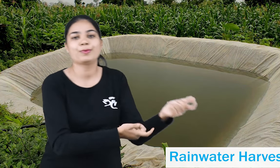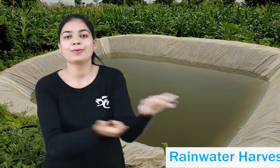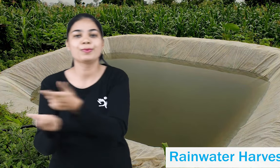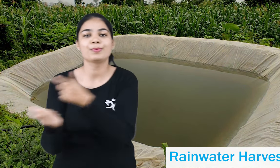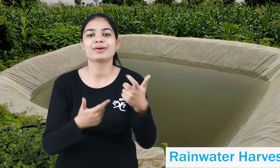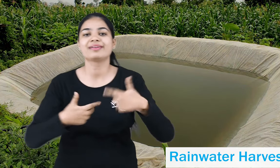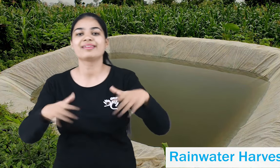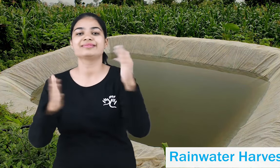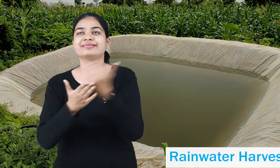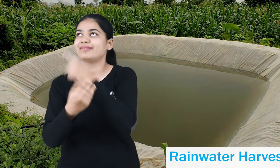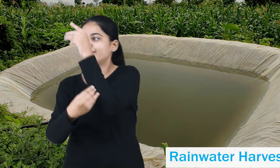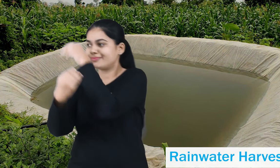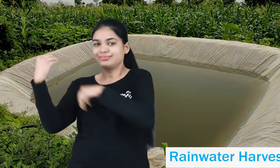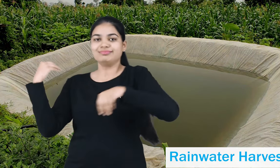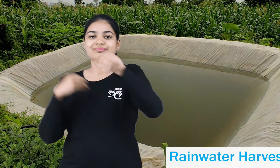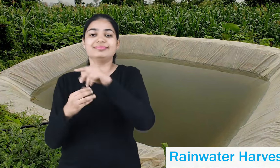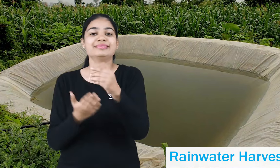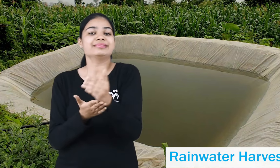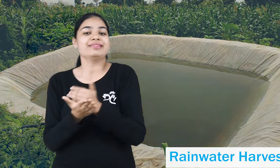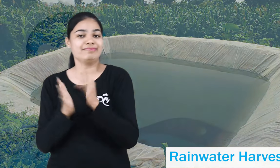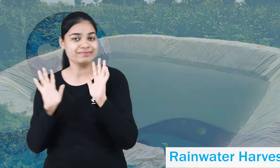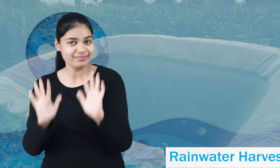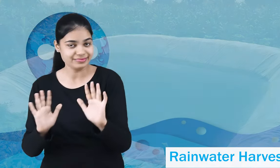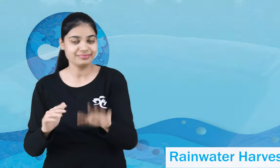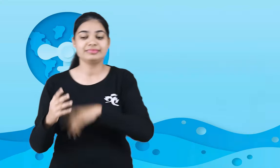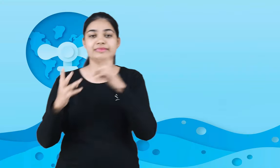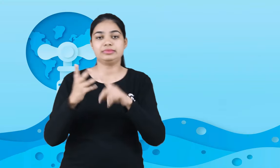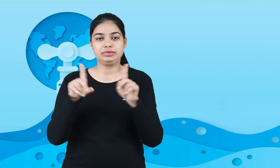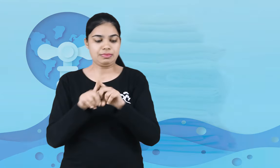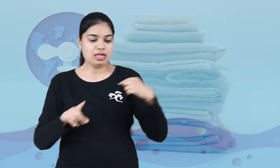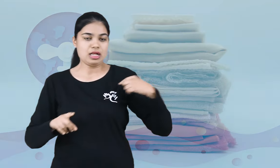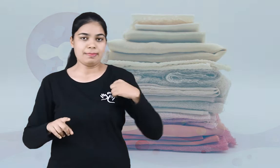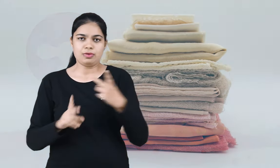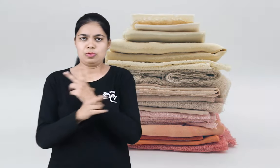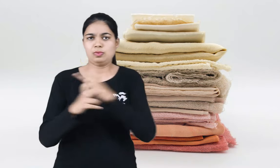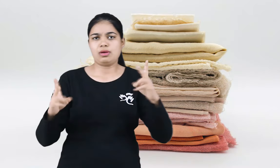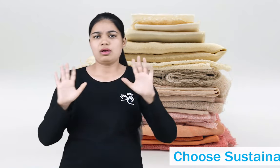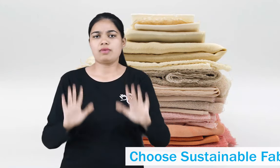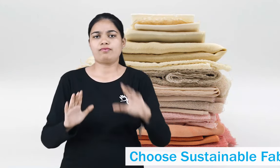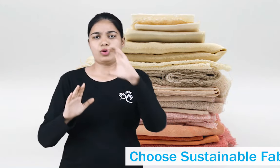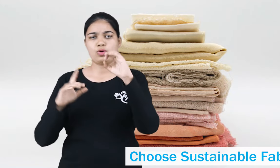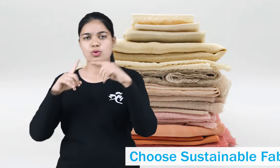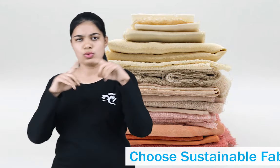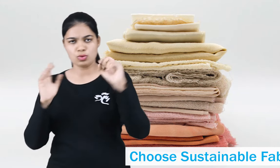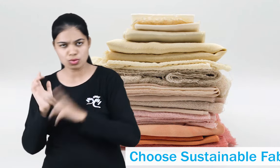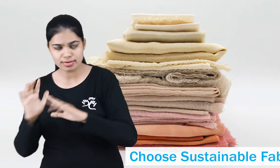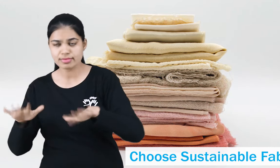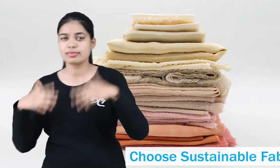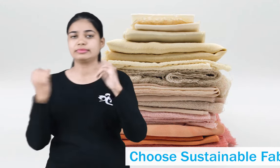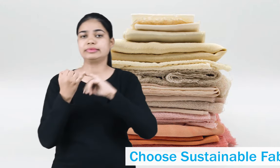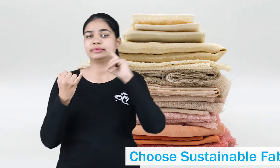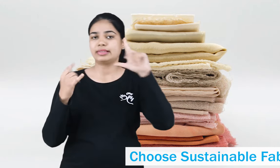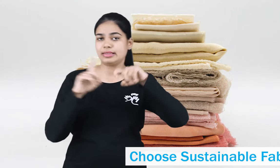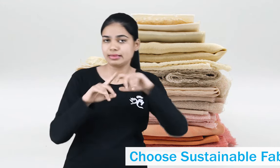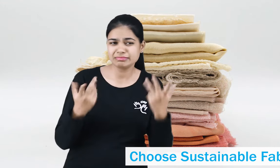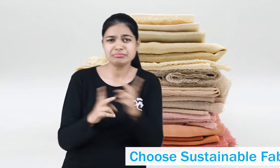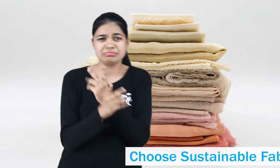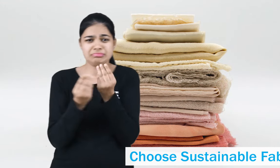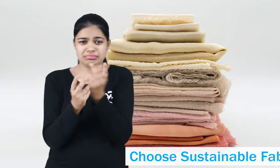water for farming, cattle and for general domestic use. It helps with water conservation. The third thing is sustainable fabrics. For example,